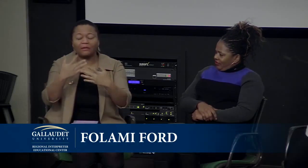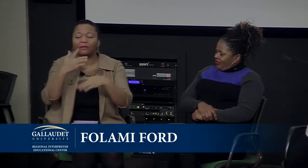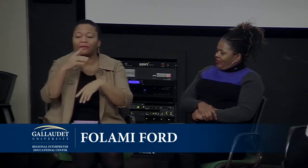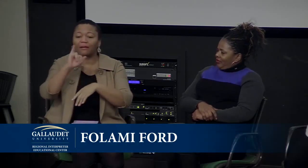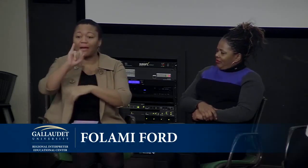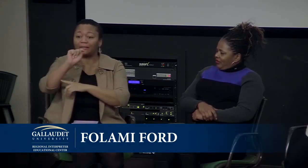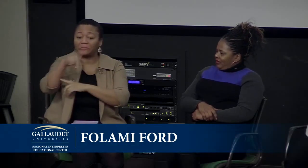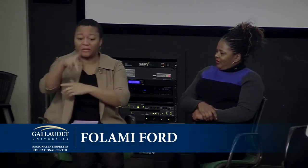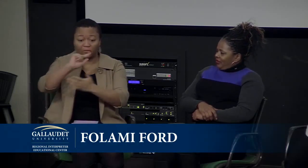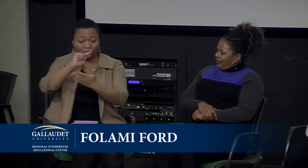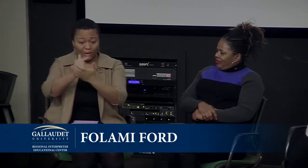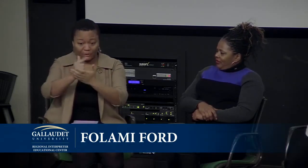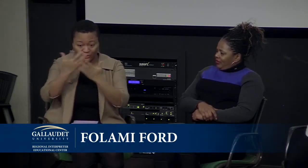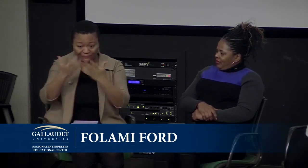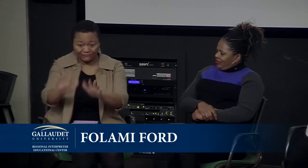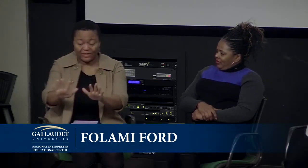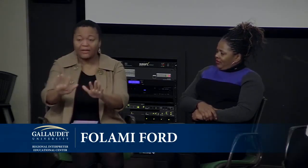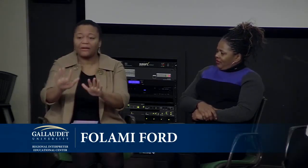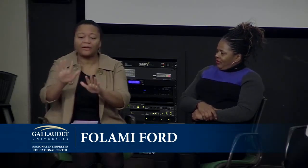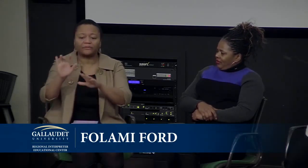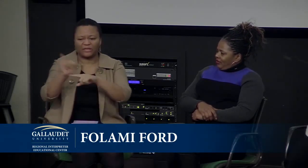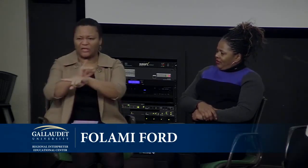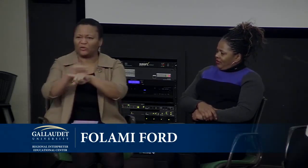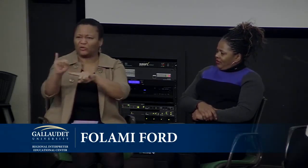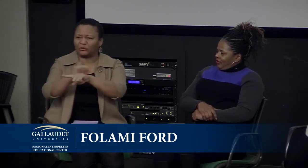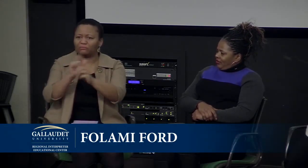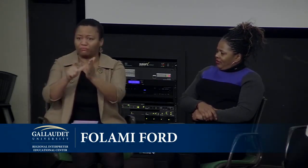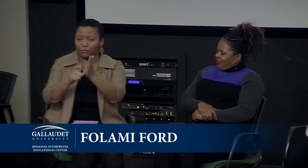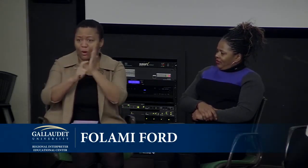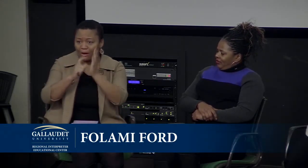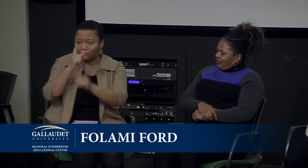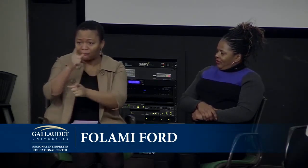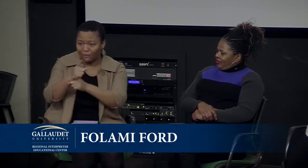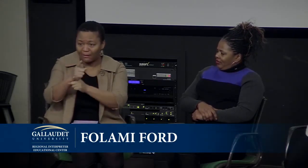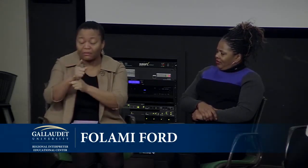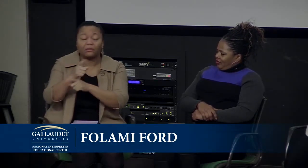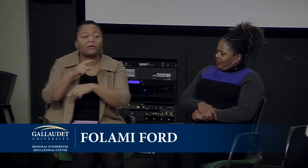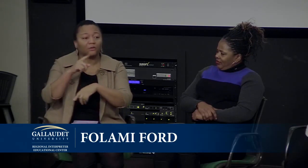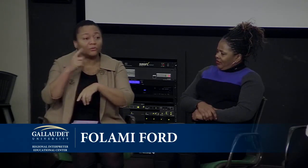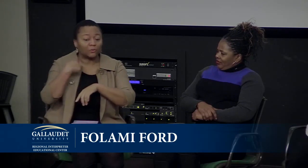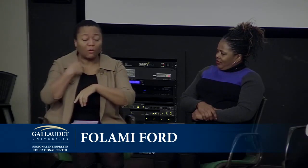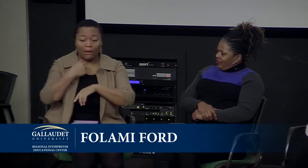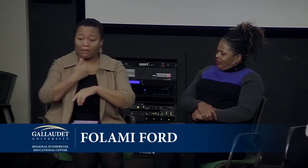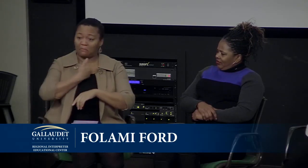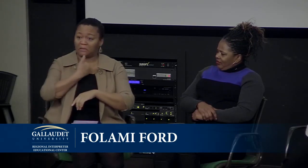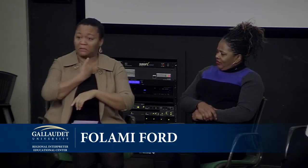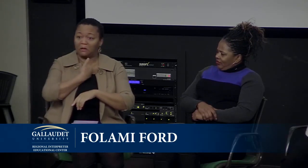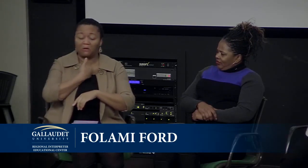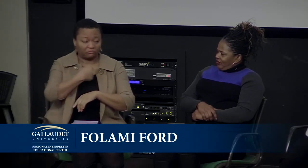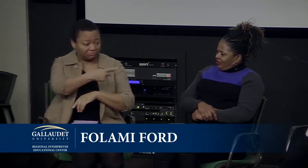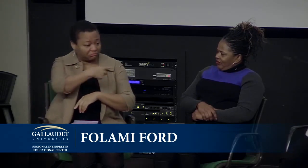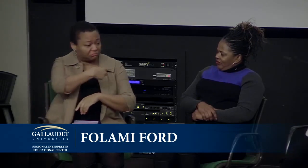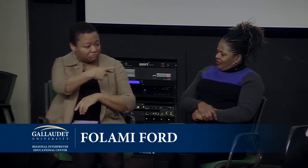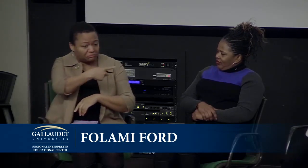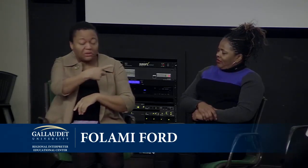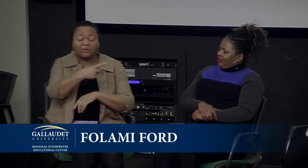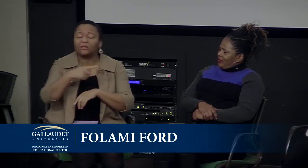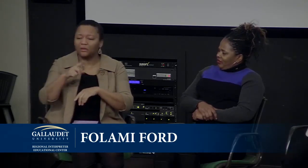and understand that it was set up for people who were required to have internships as part of their interpreter